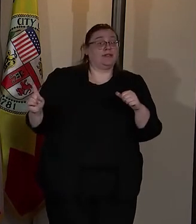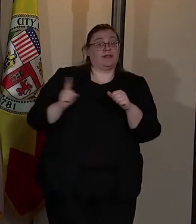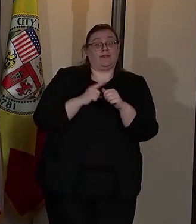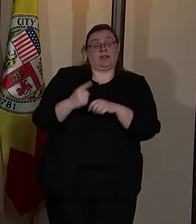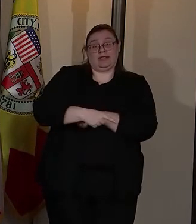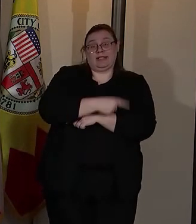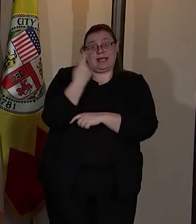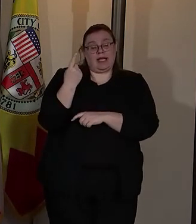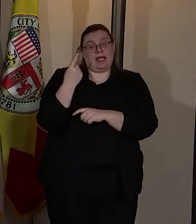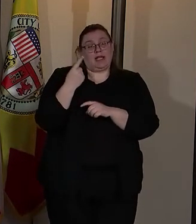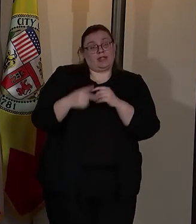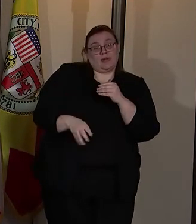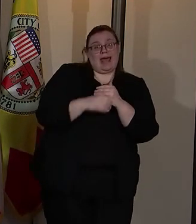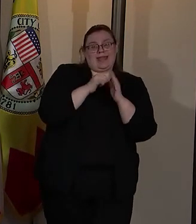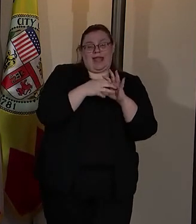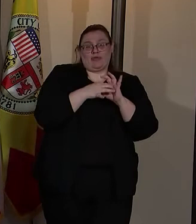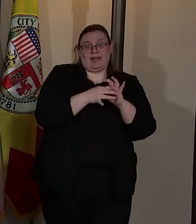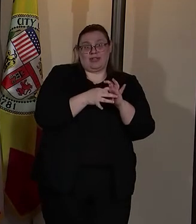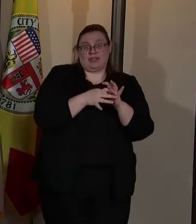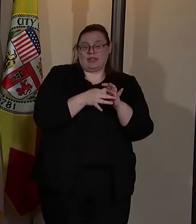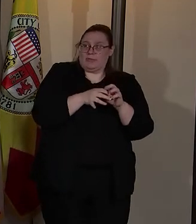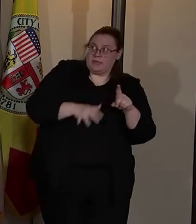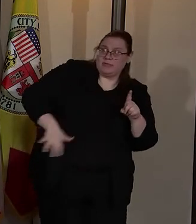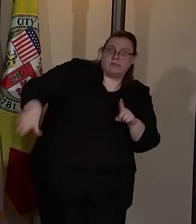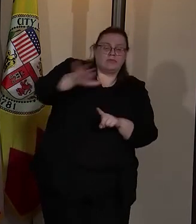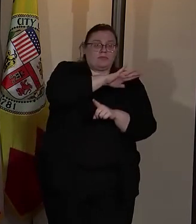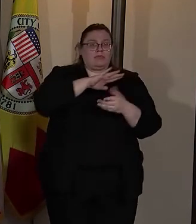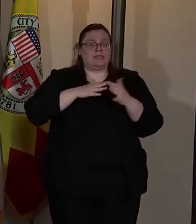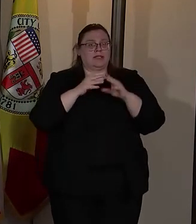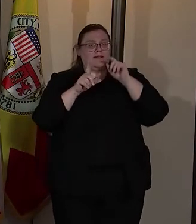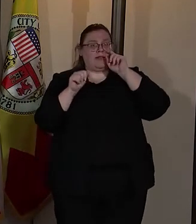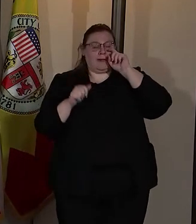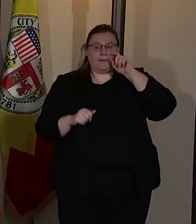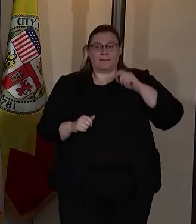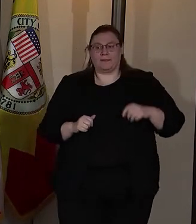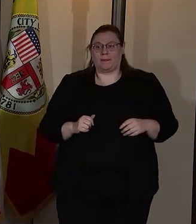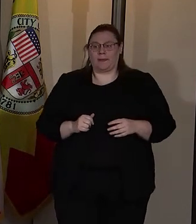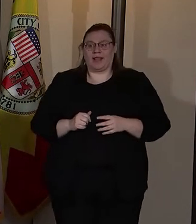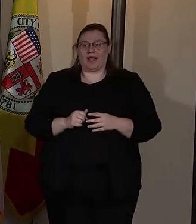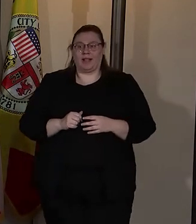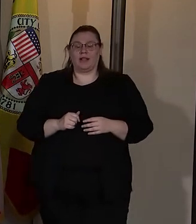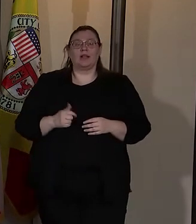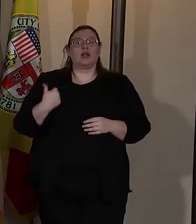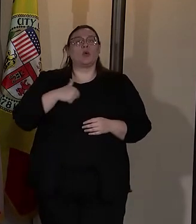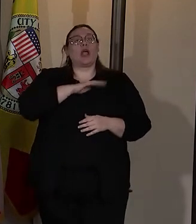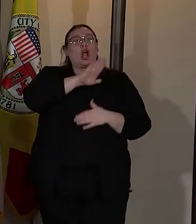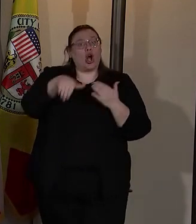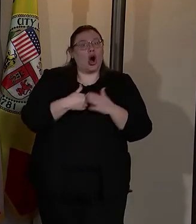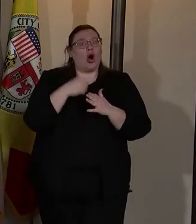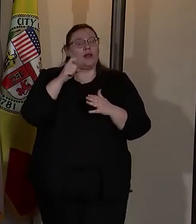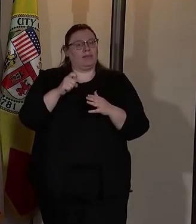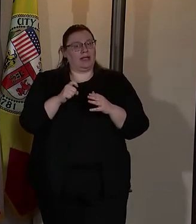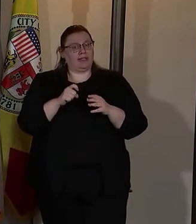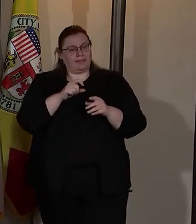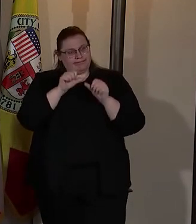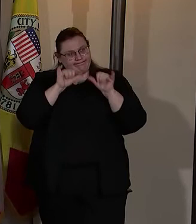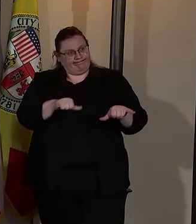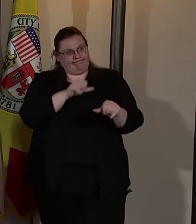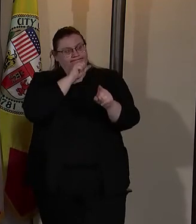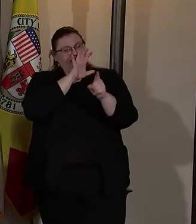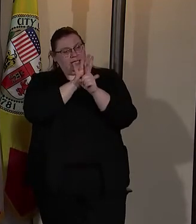of building those relationships throughout the rest of the city. We all must remain committed.